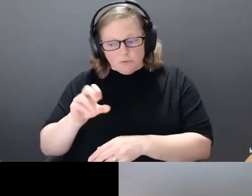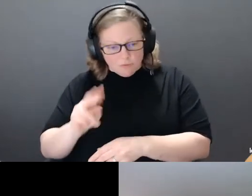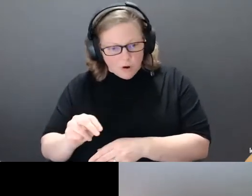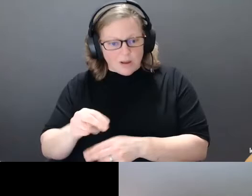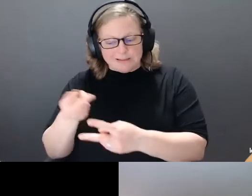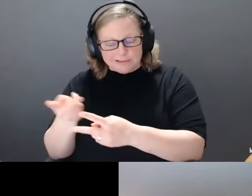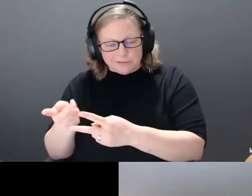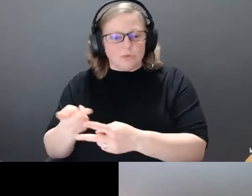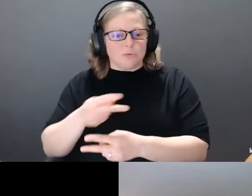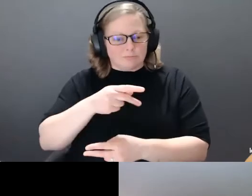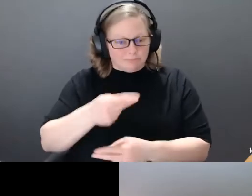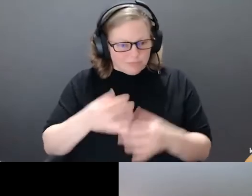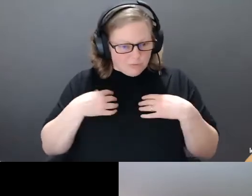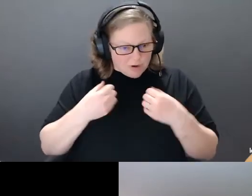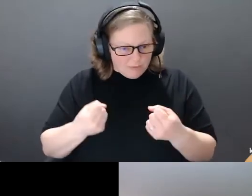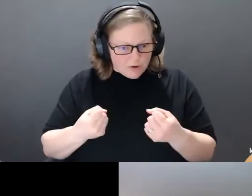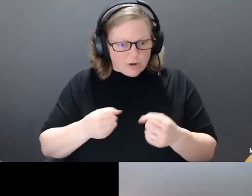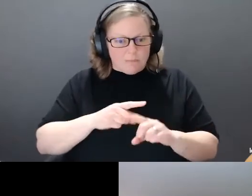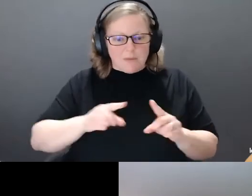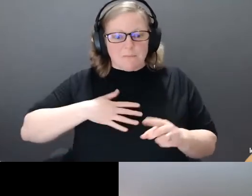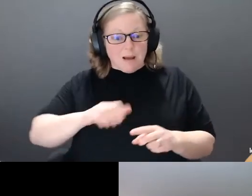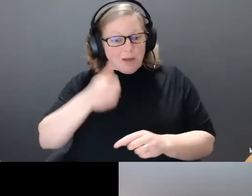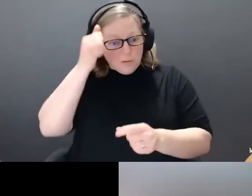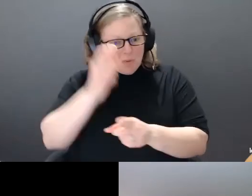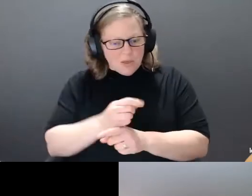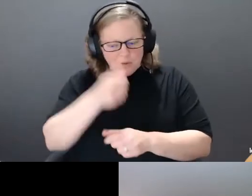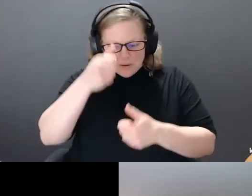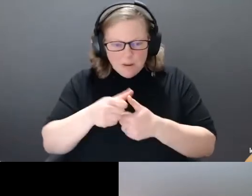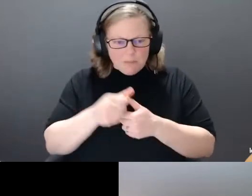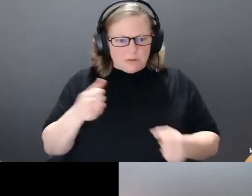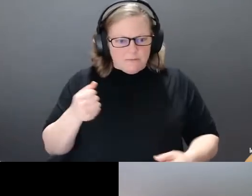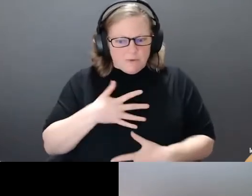remembers his fear of also getting sick, checking himself daily for symptoms.